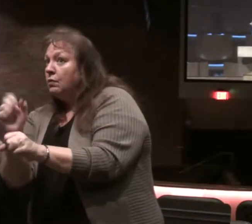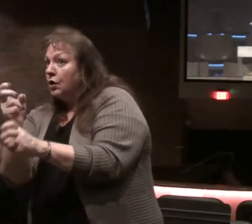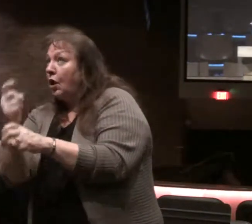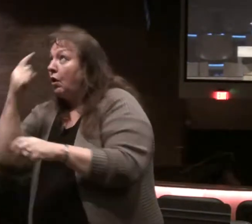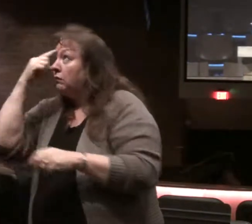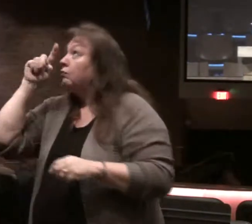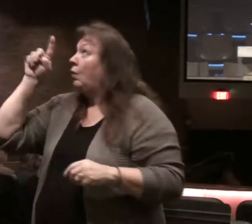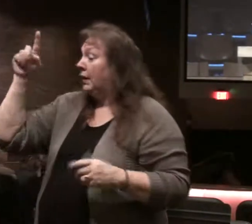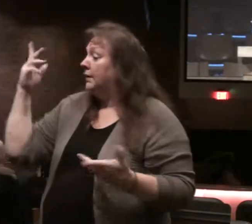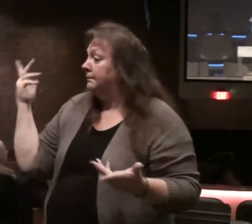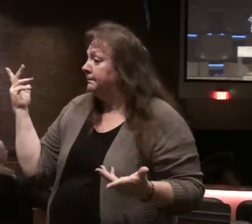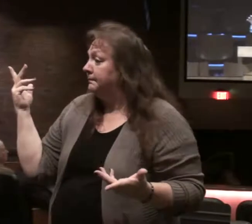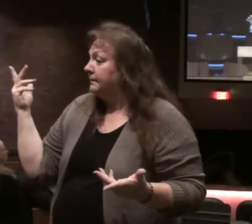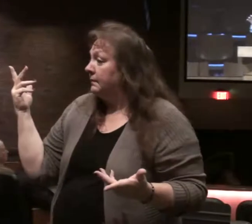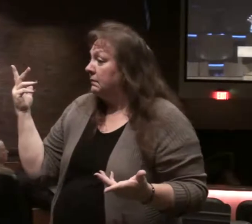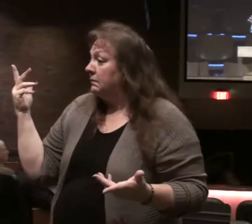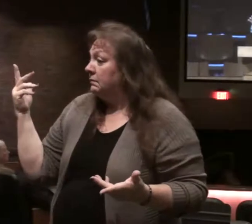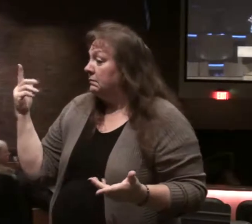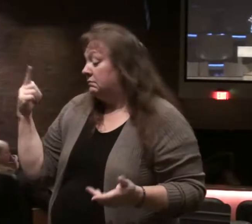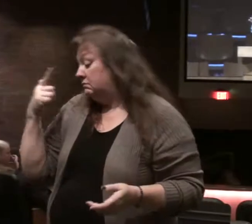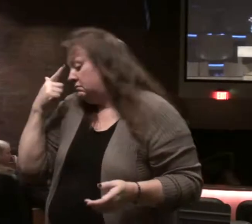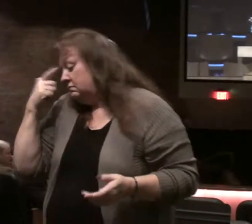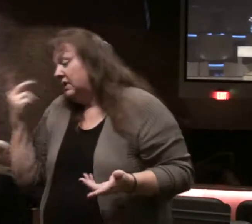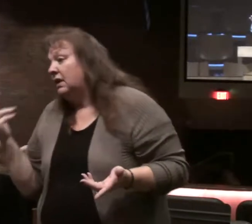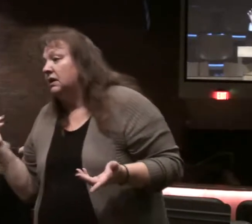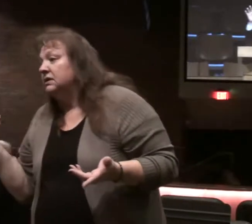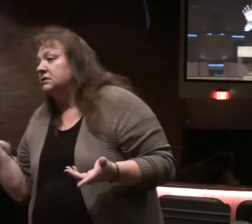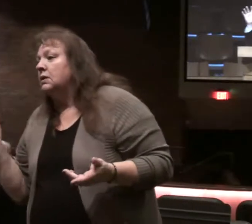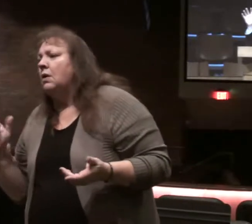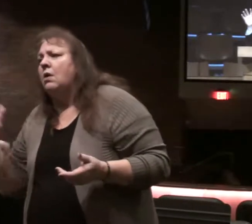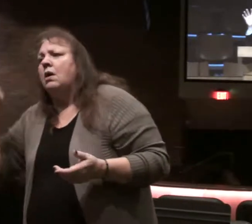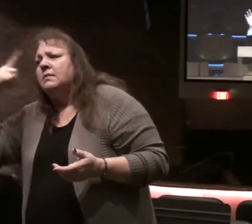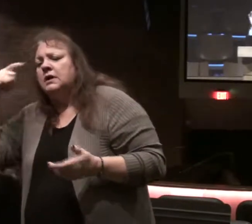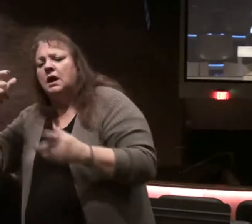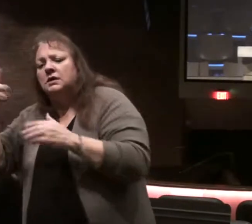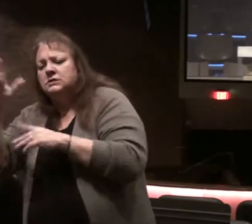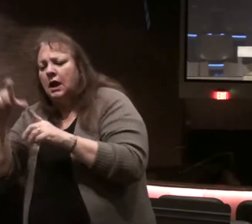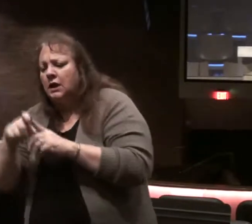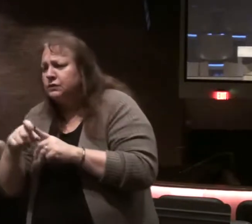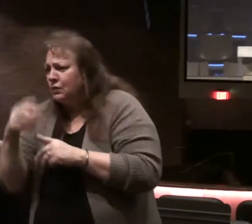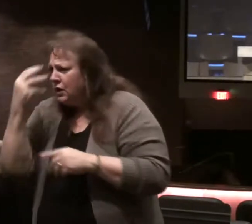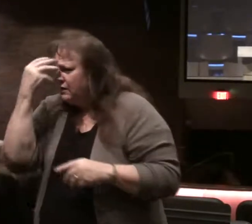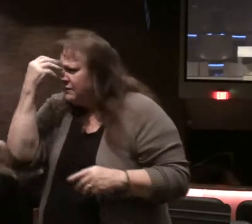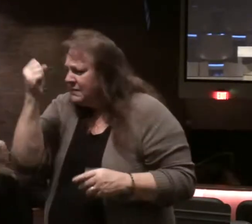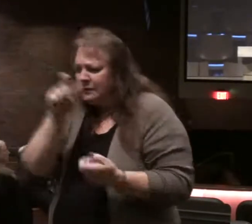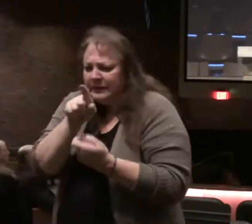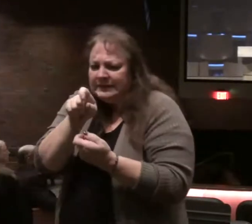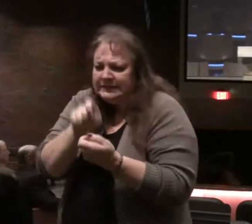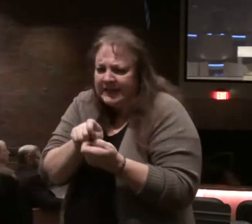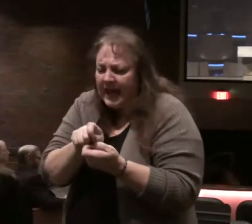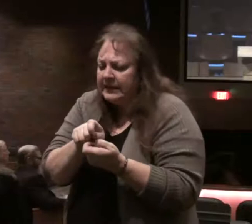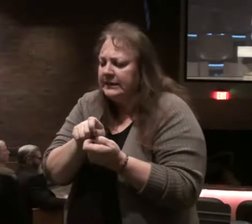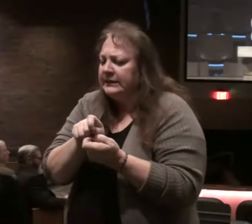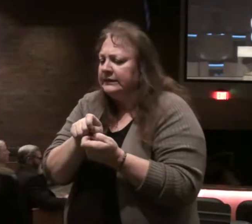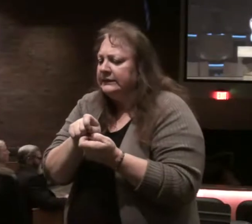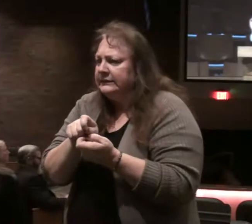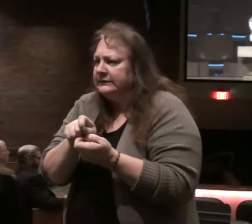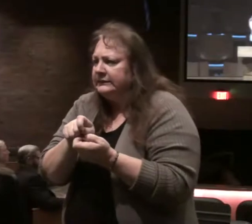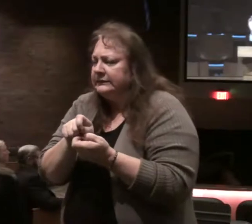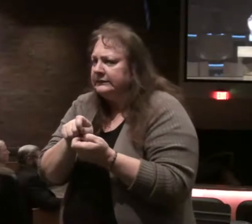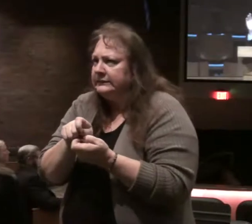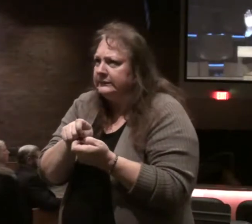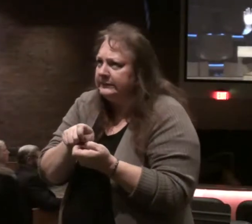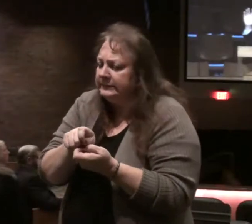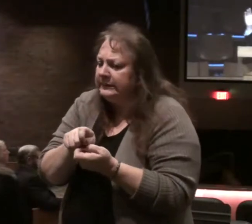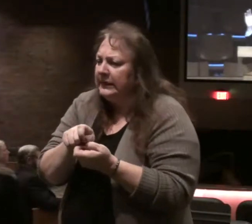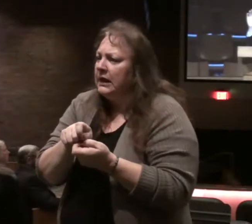the Lord? Just because? Or because God's word, whether I have it memorized exactly, like I have it memorized exactly